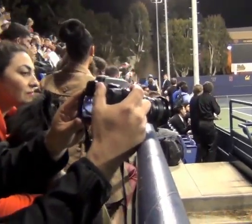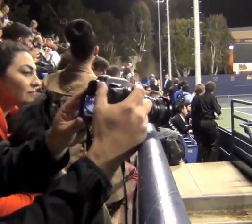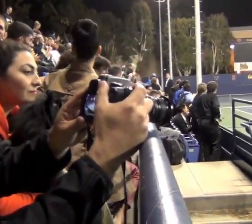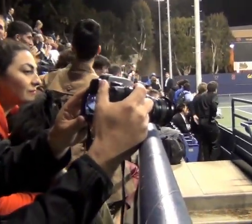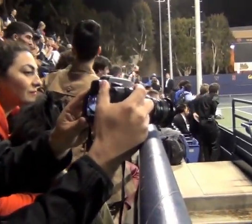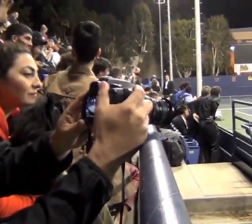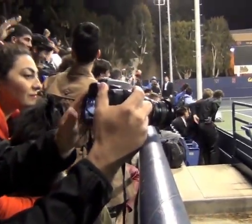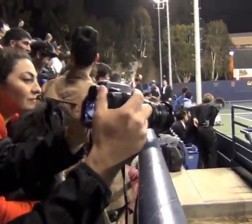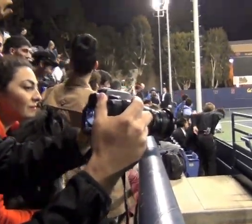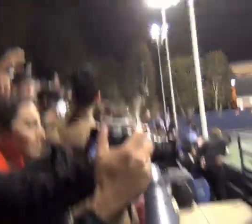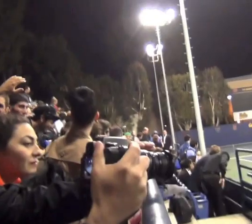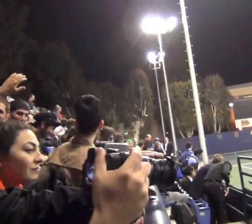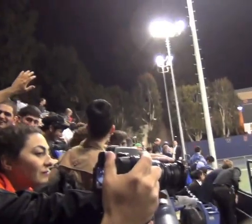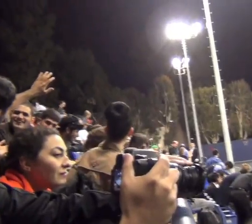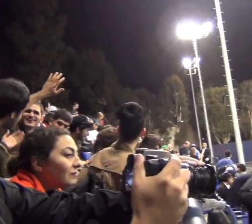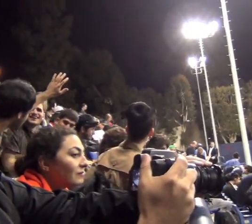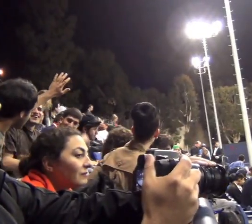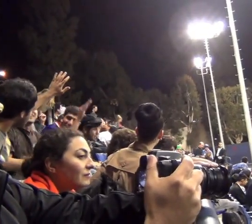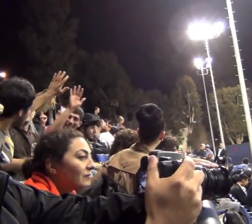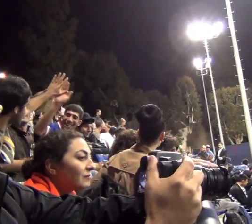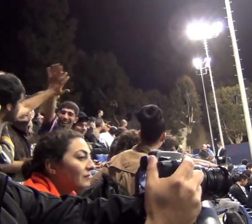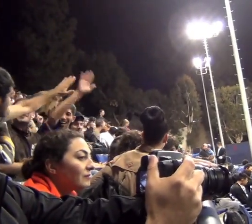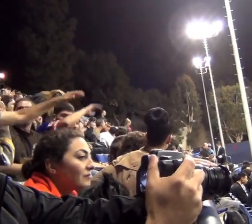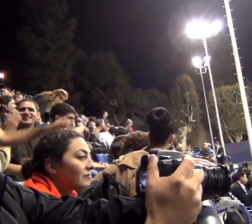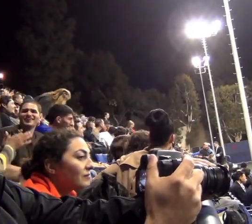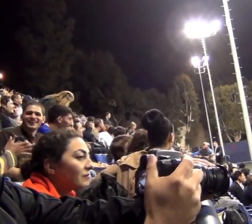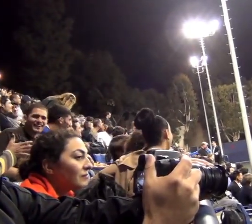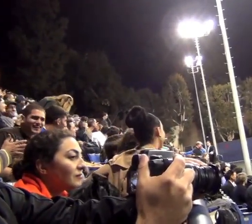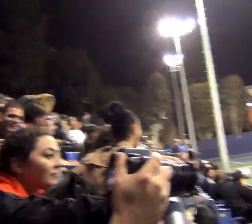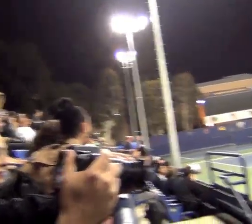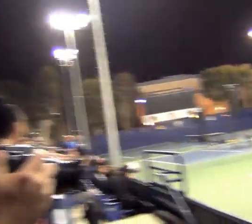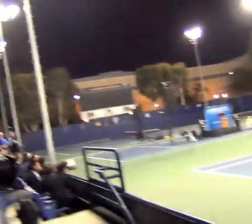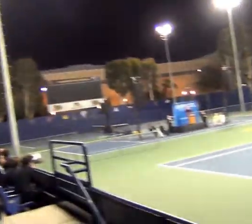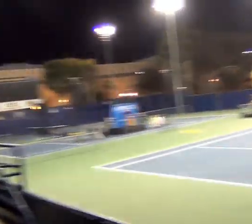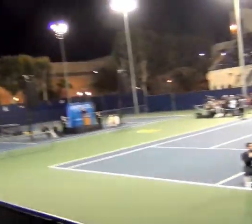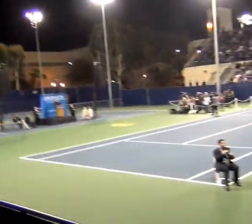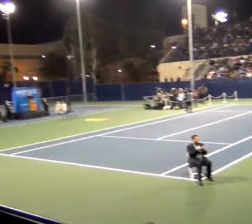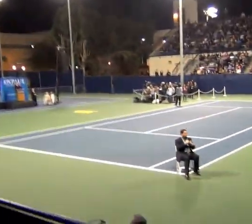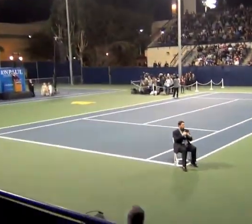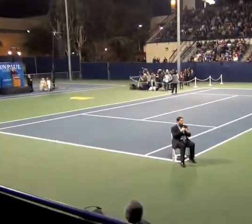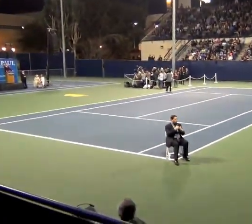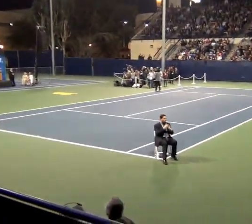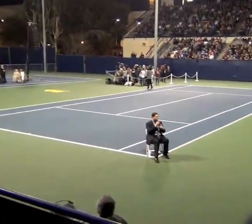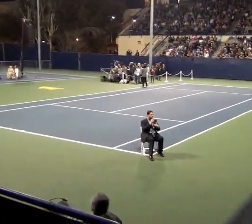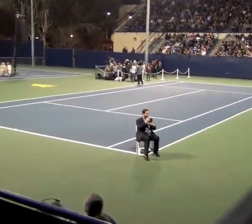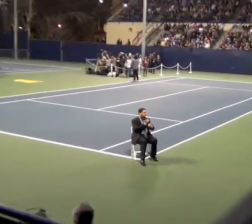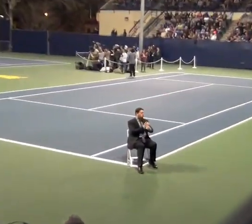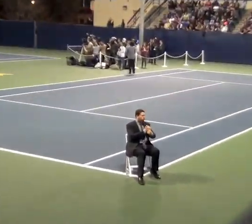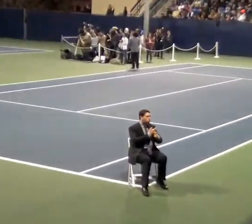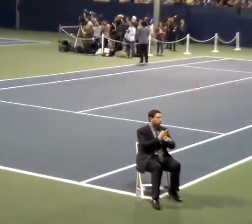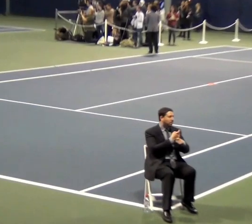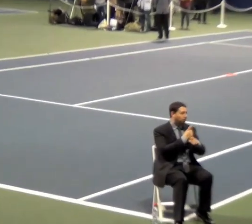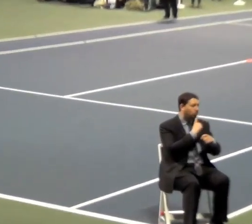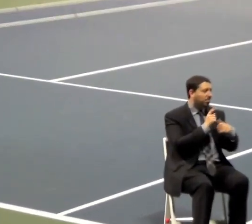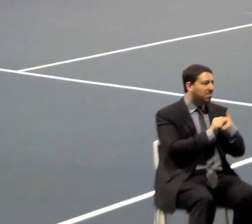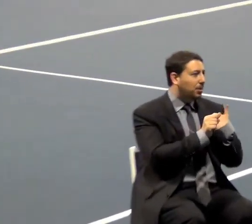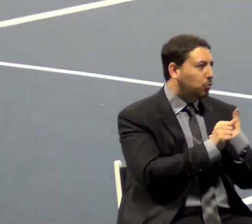I think all drugs are dangerous. As a physician, I know about dangerous drugs, but I also know that